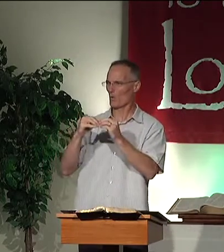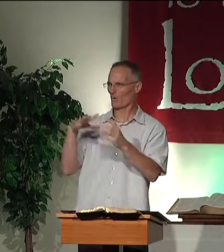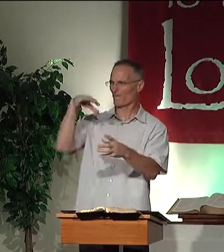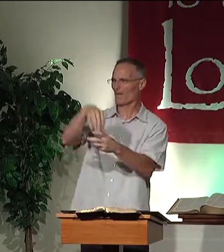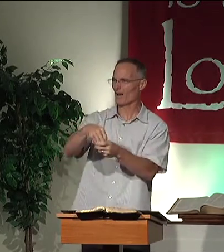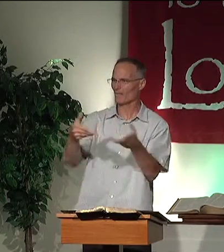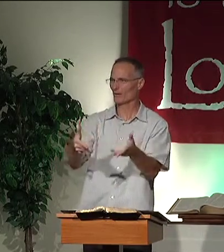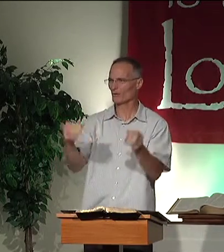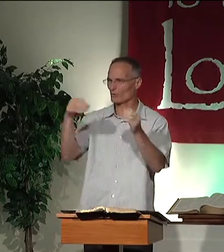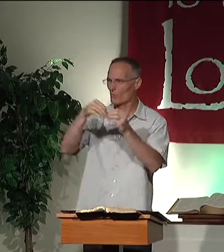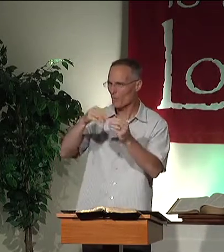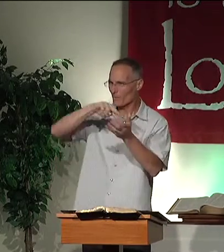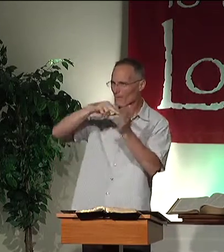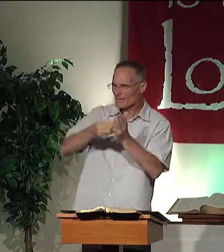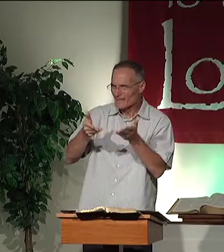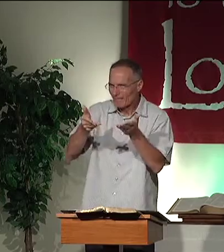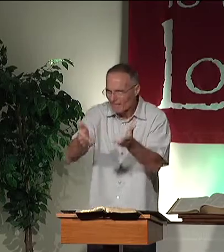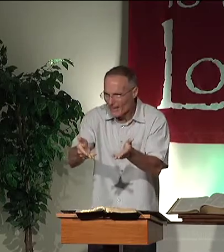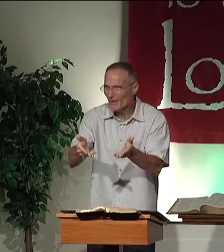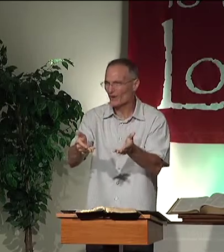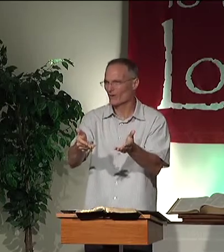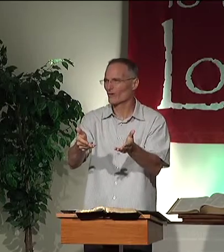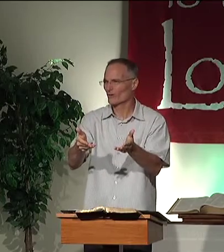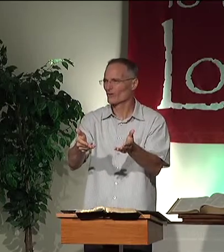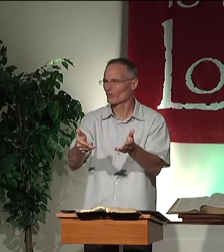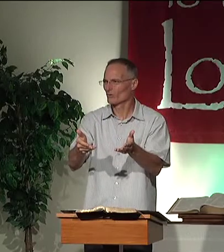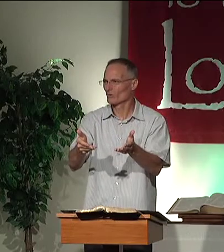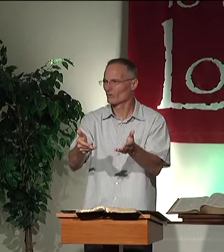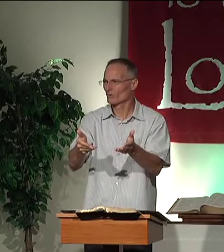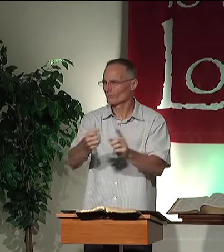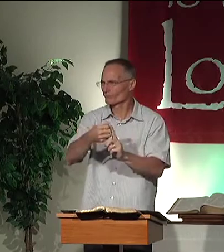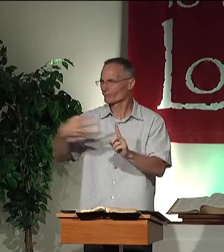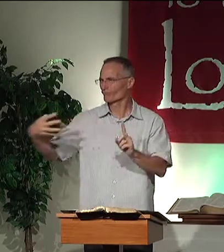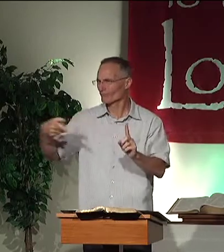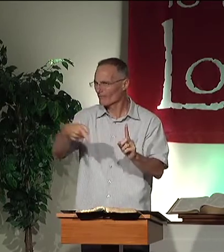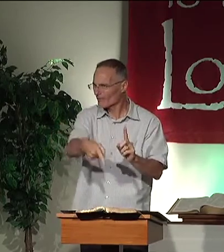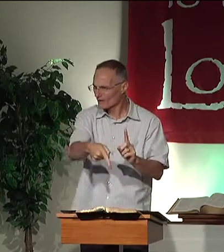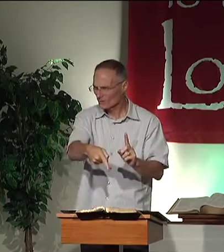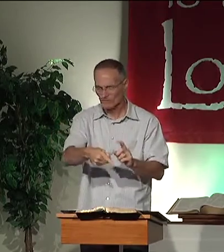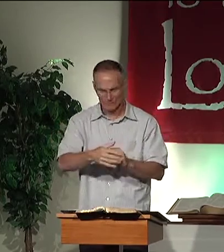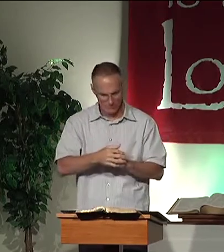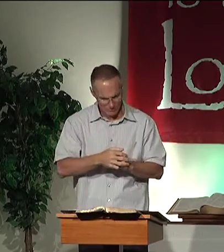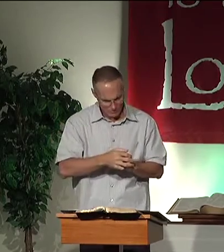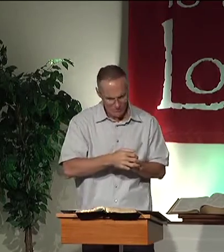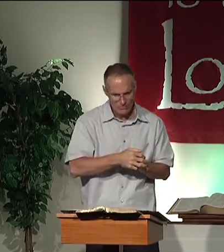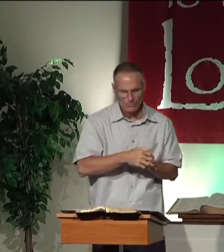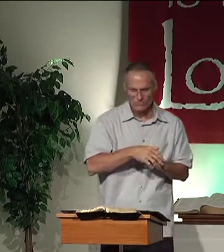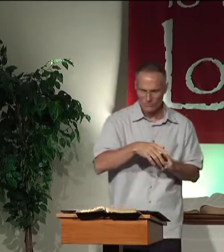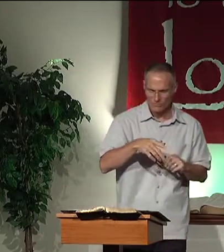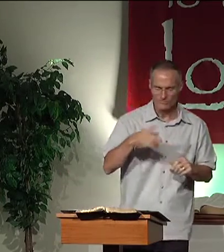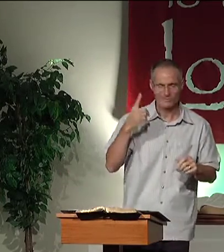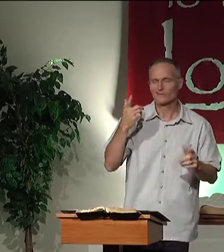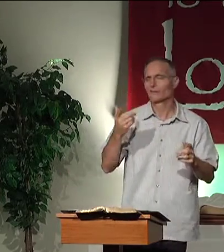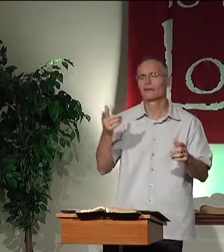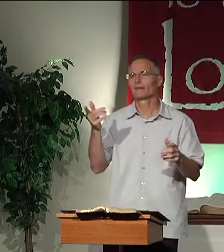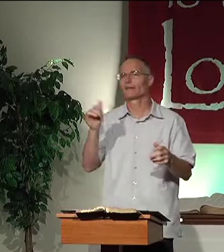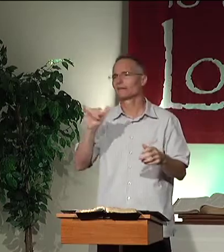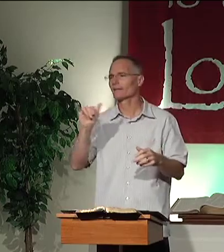deeply. There's more involved here. There's more meaning there. And that's what we need to focus